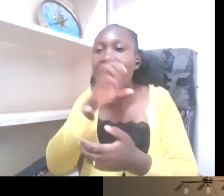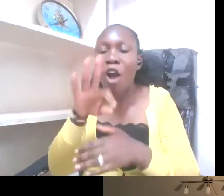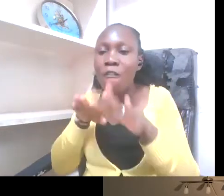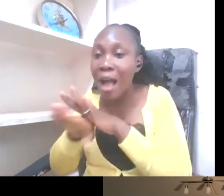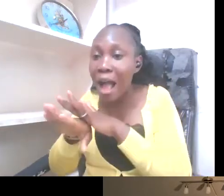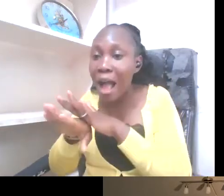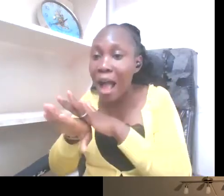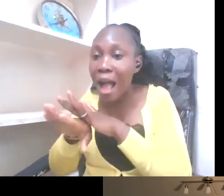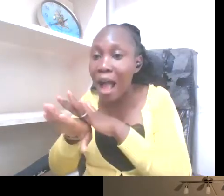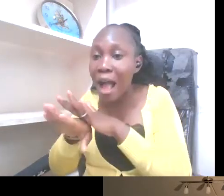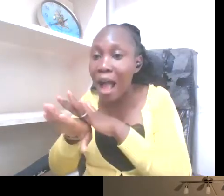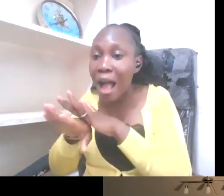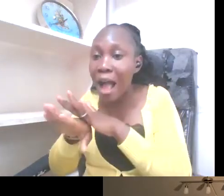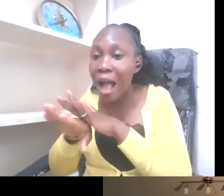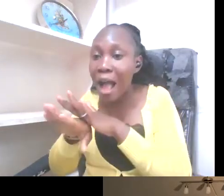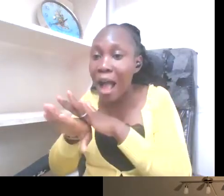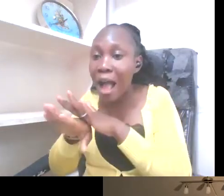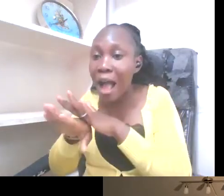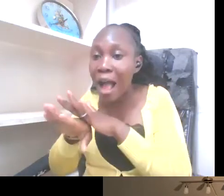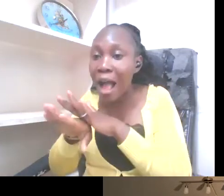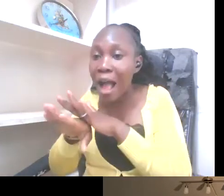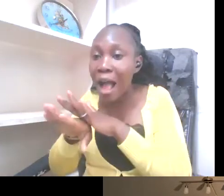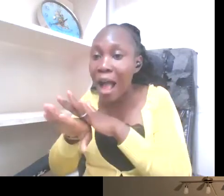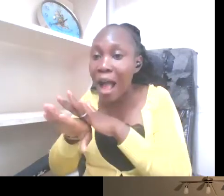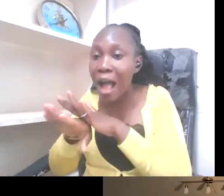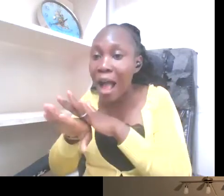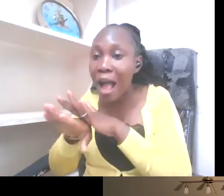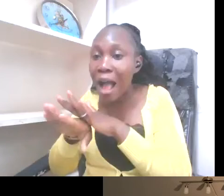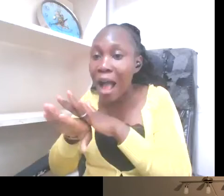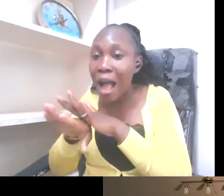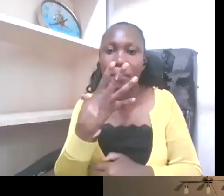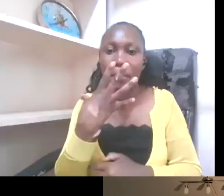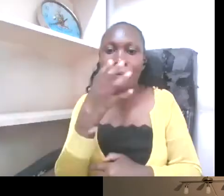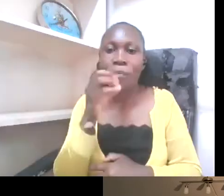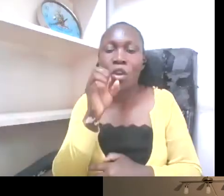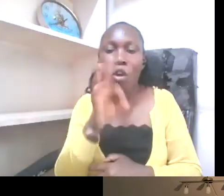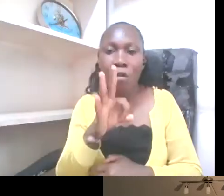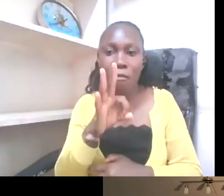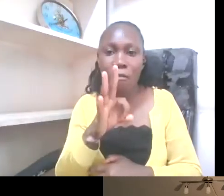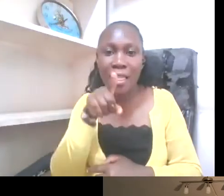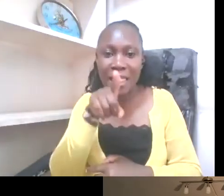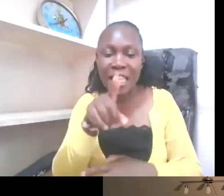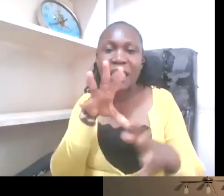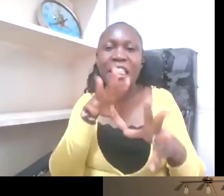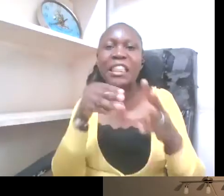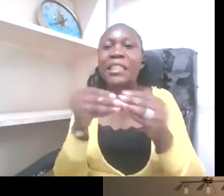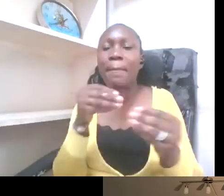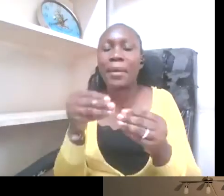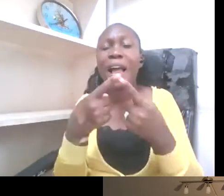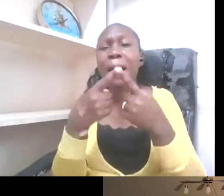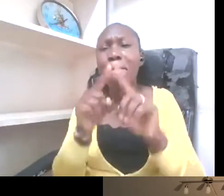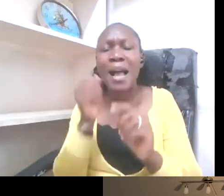this disability. Unfortunately, many people consider deafness a low incidence